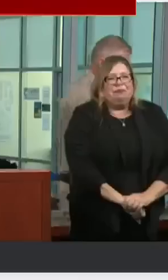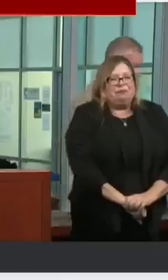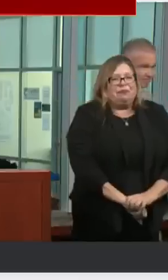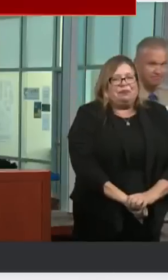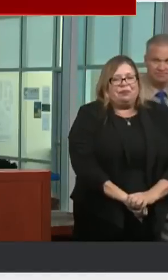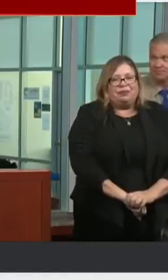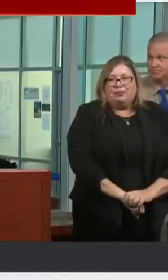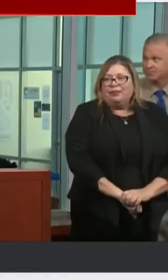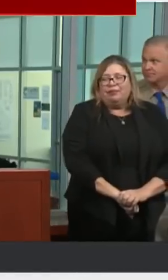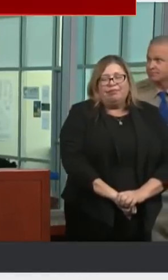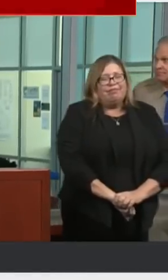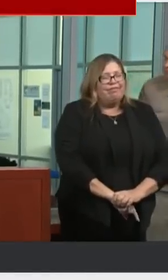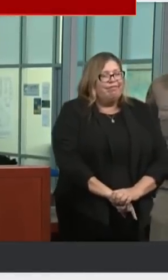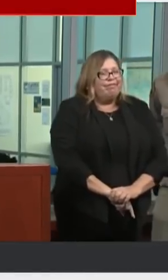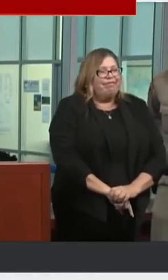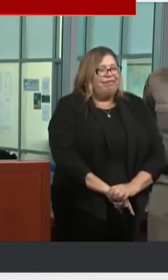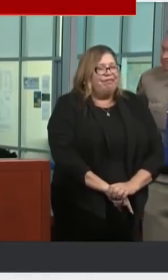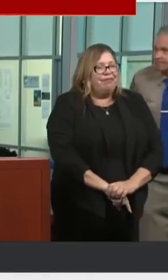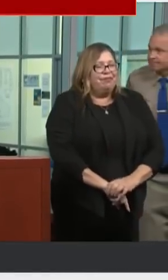Thanks, Commissioner.